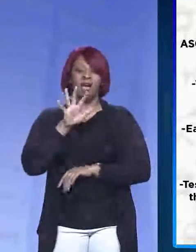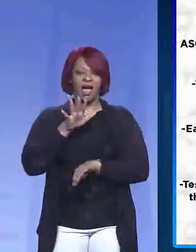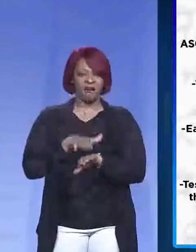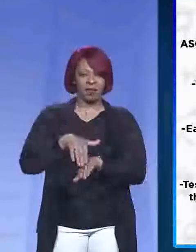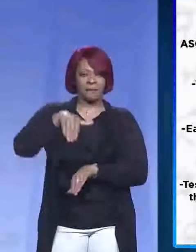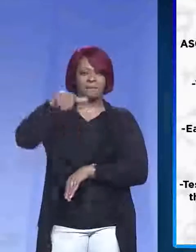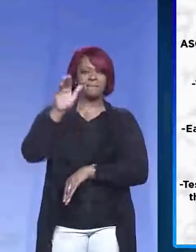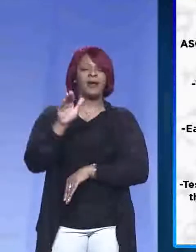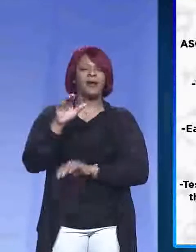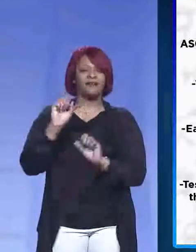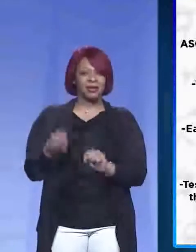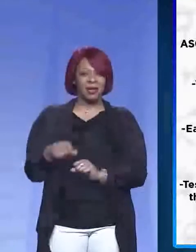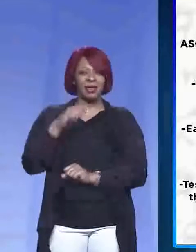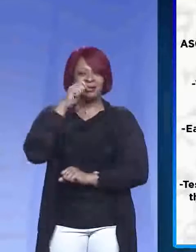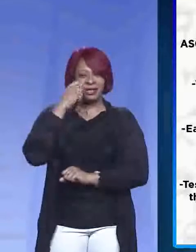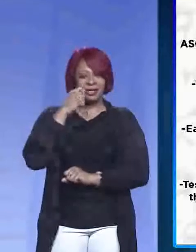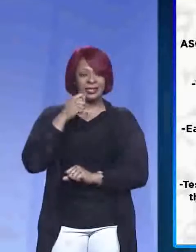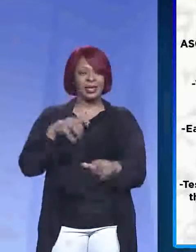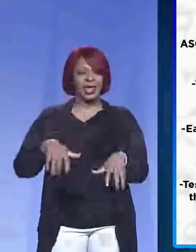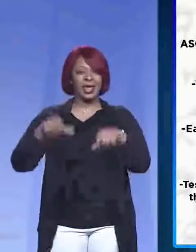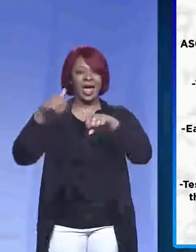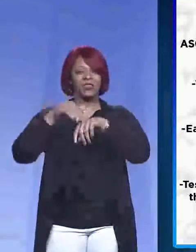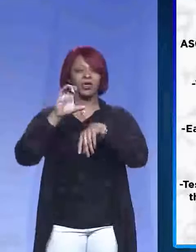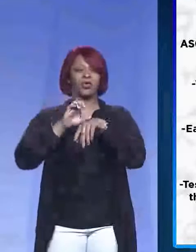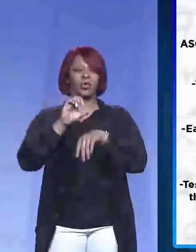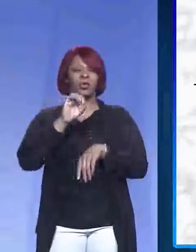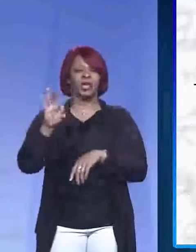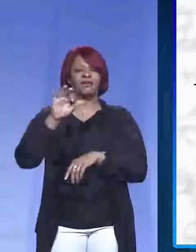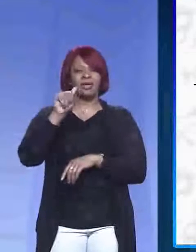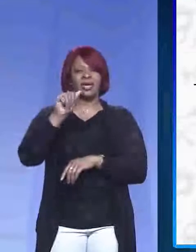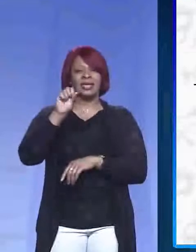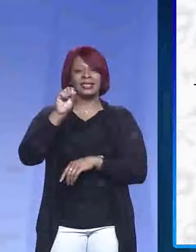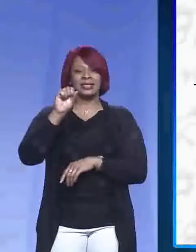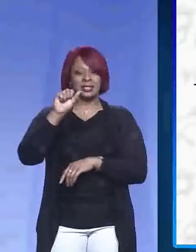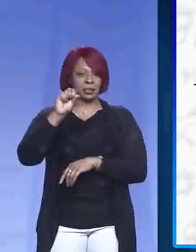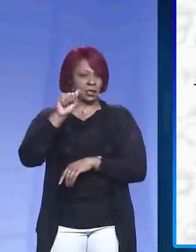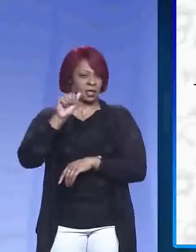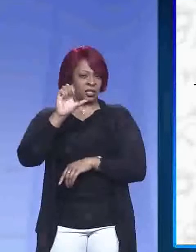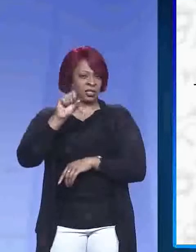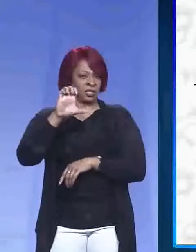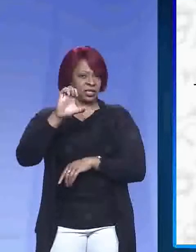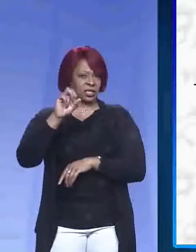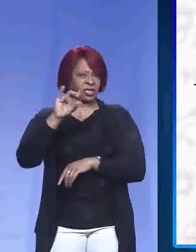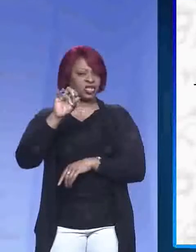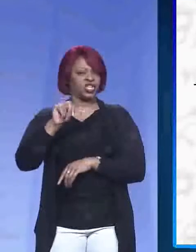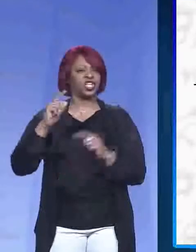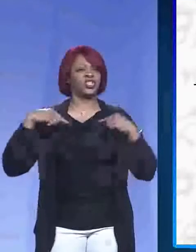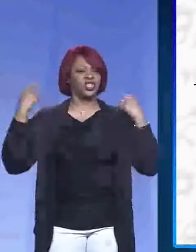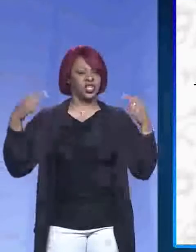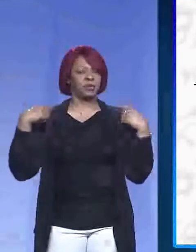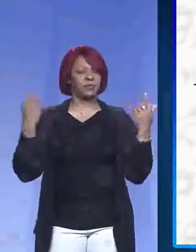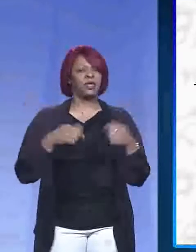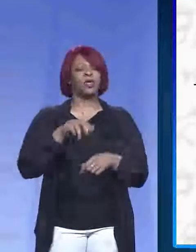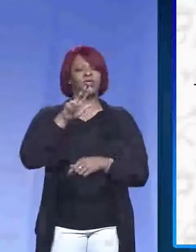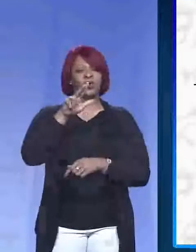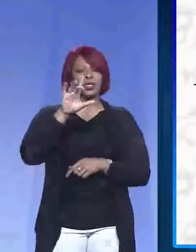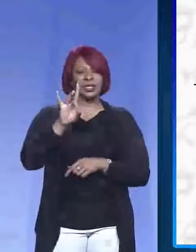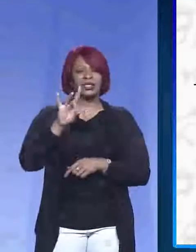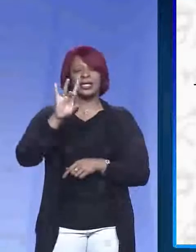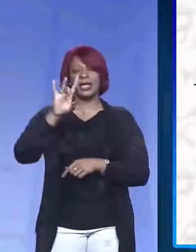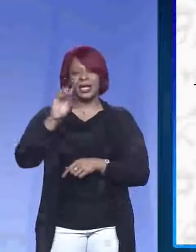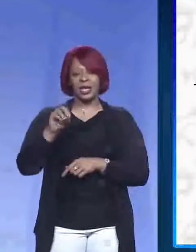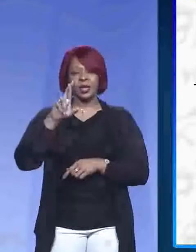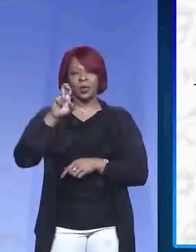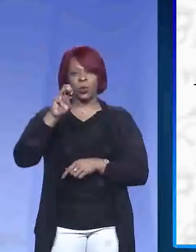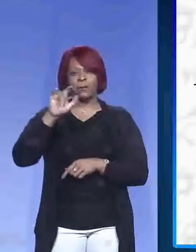older, and it will be held at the Church of Ascension Gym on 3680 Rammel Road in